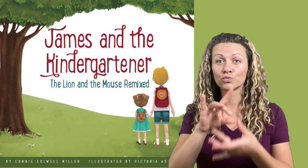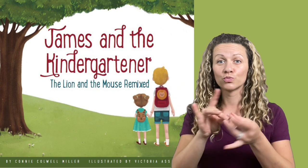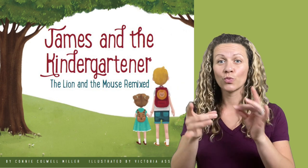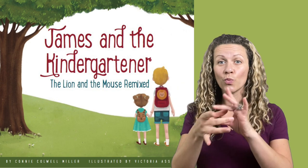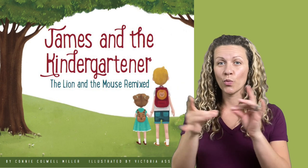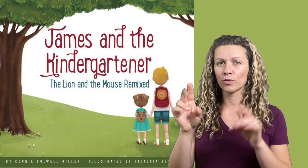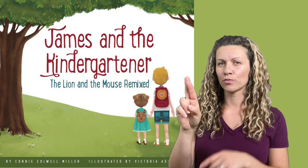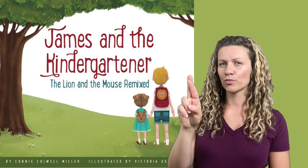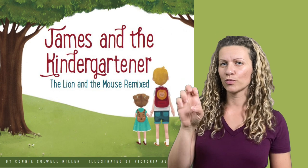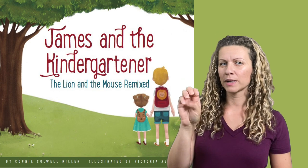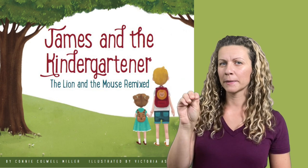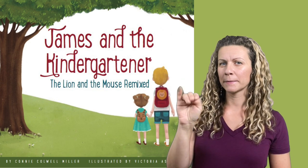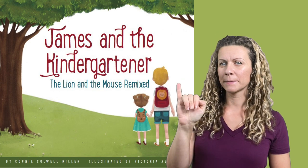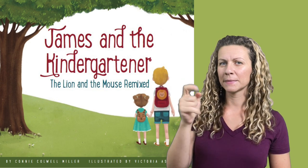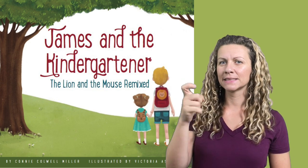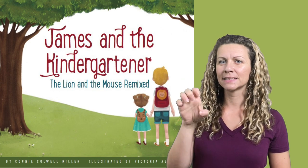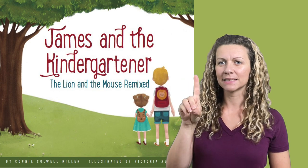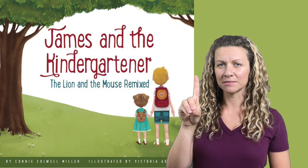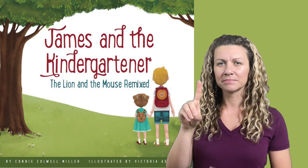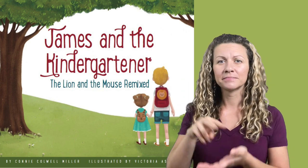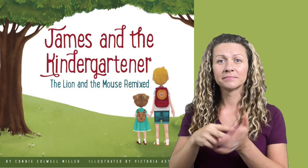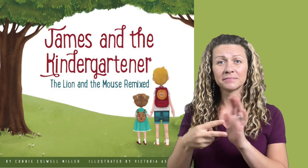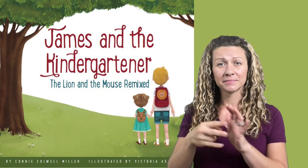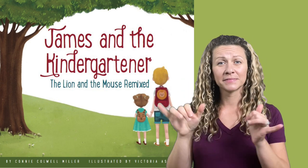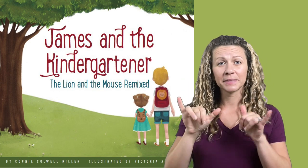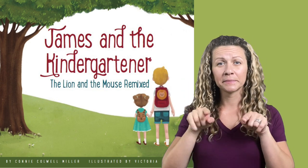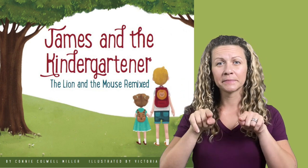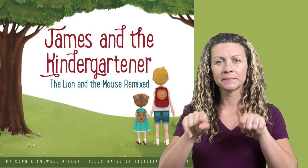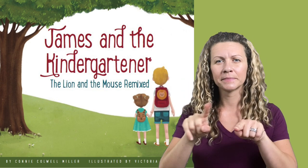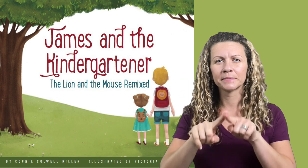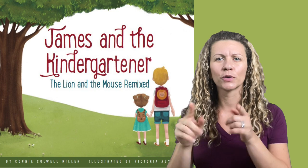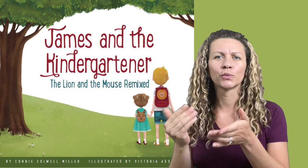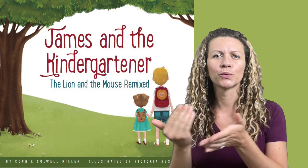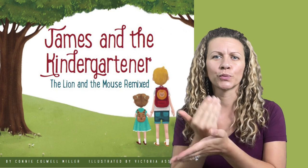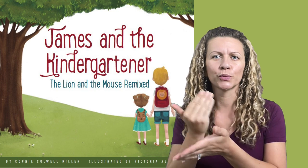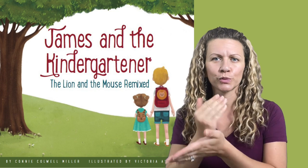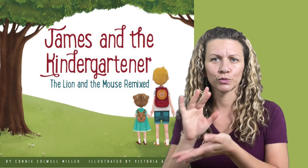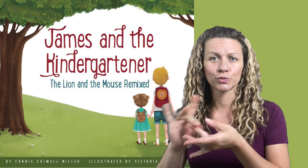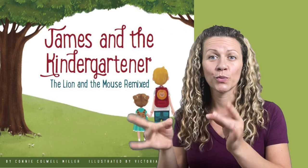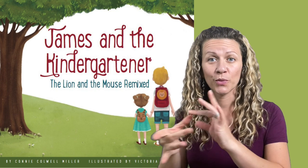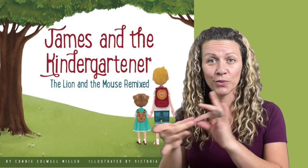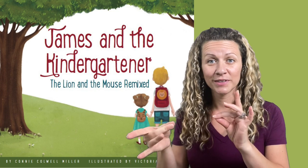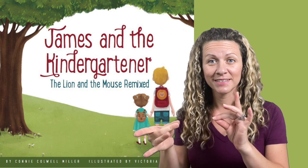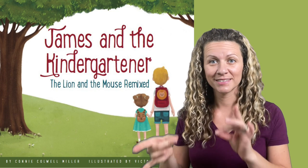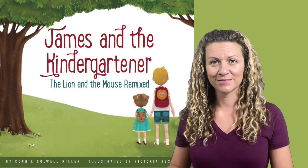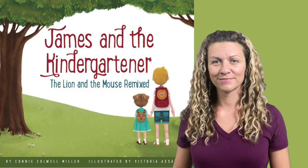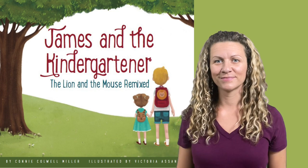Remixed, meaning a new version of the story.